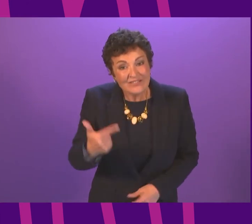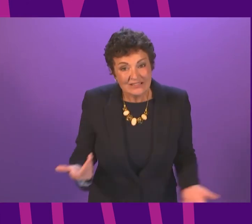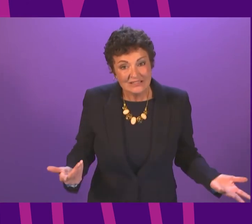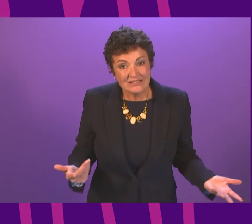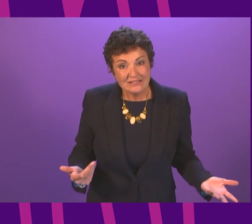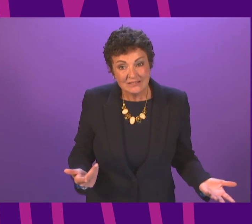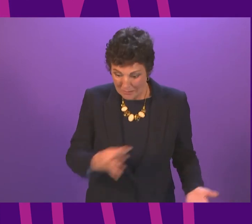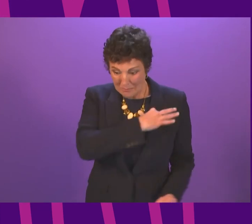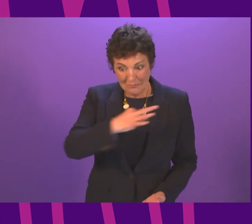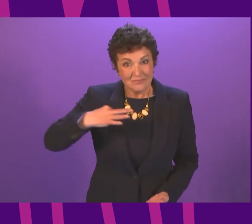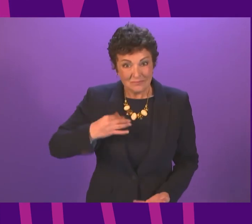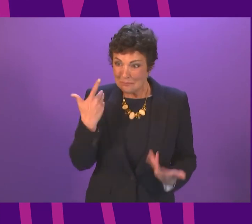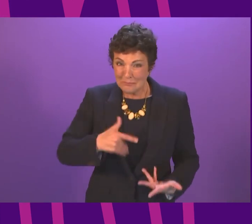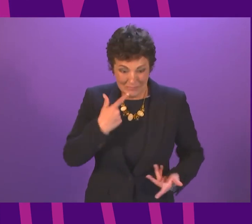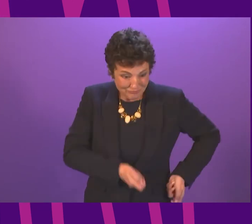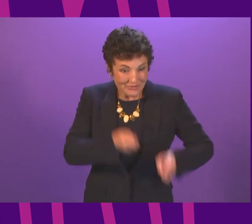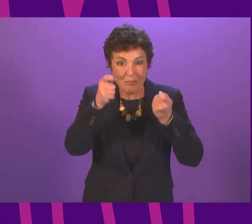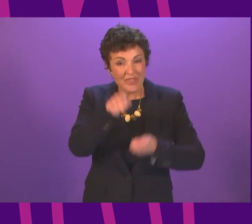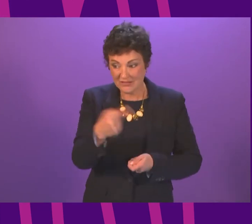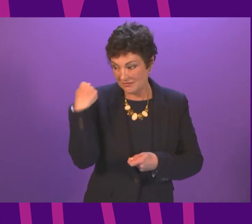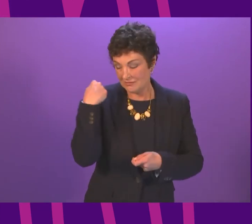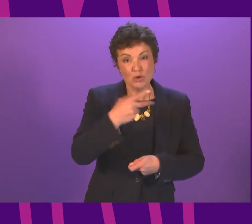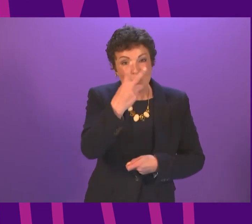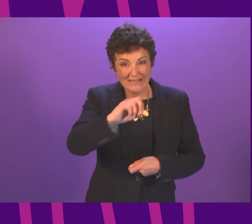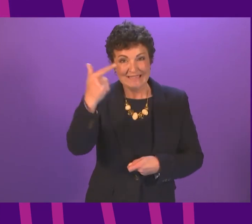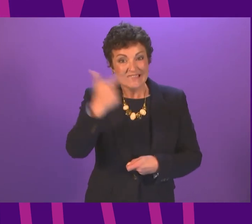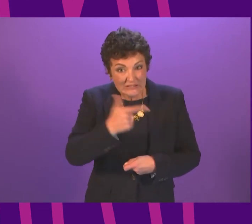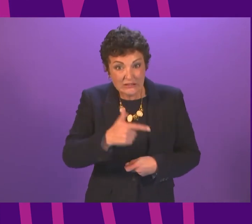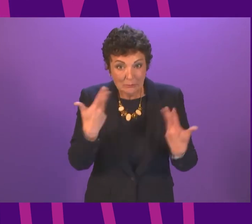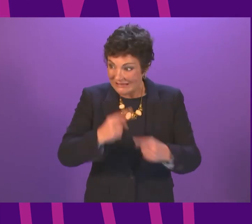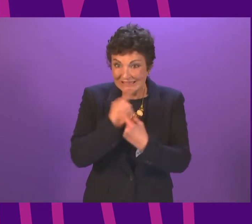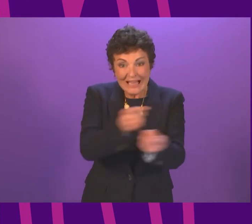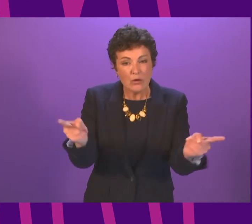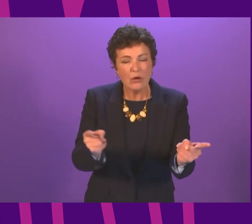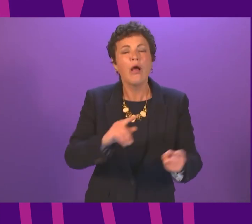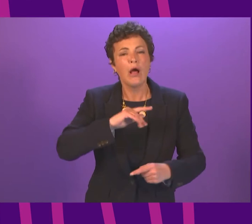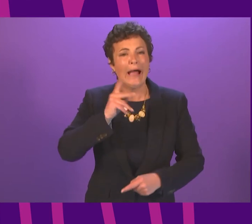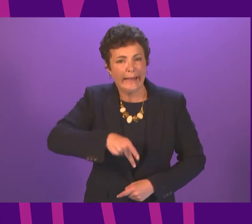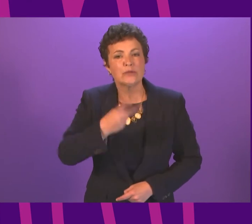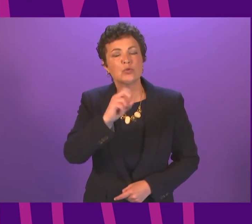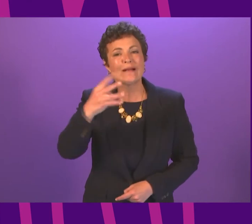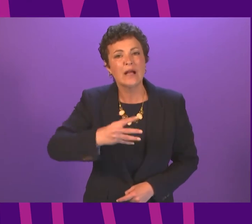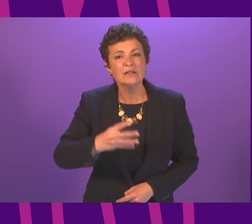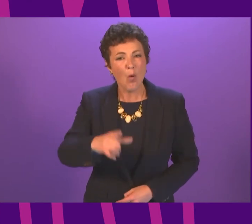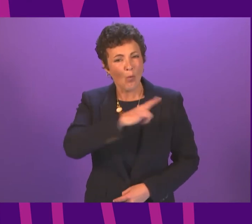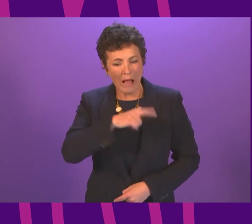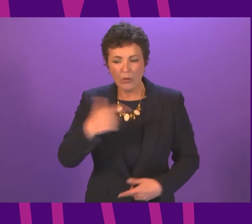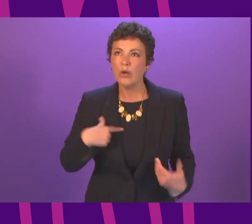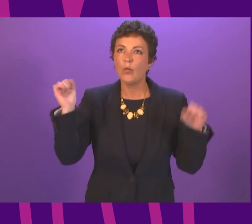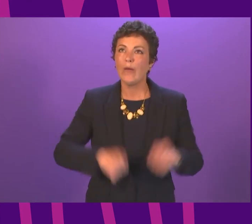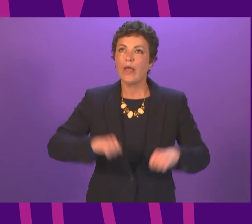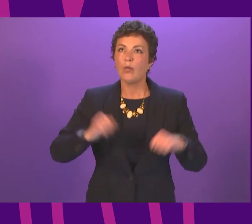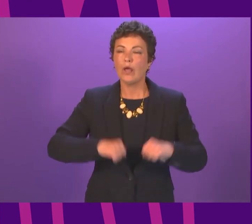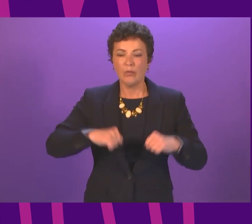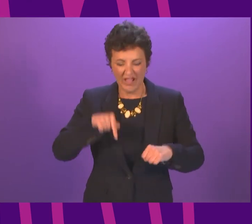Clinicians highlighted this case to Health Board officials in 2017 and then in 2019. Why did we wait till now,